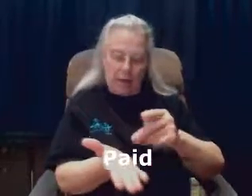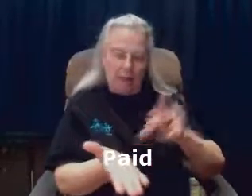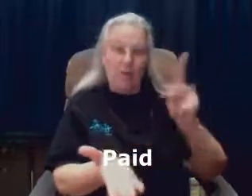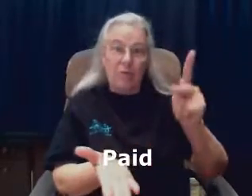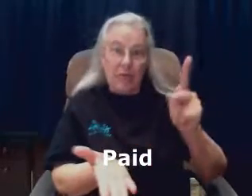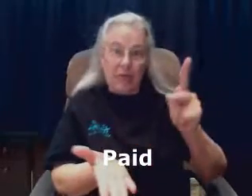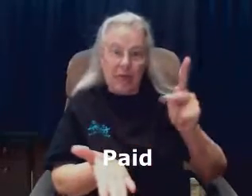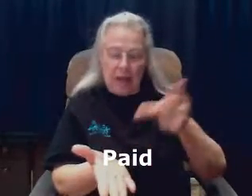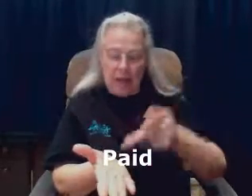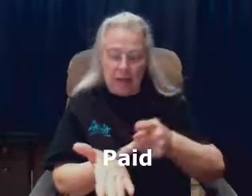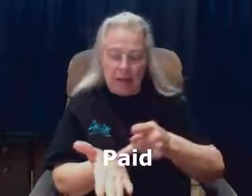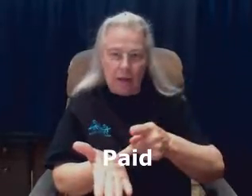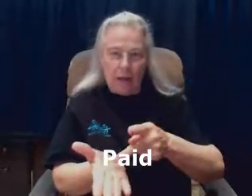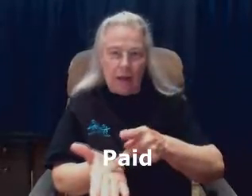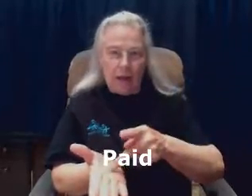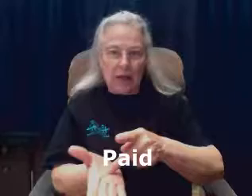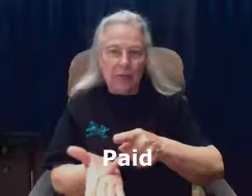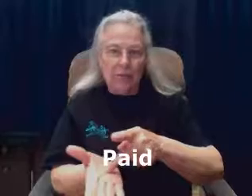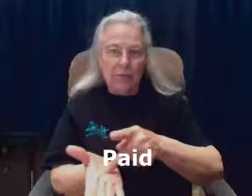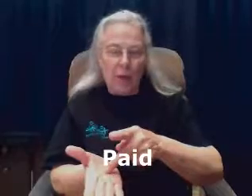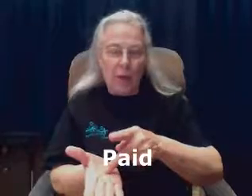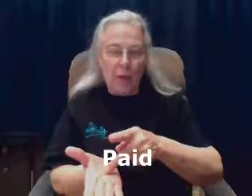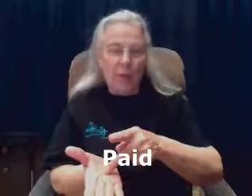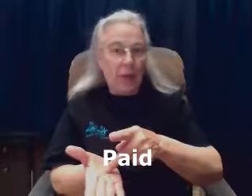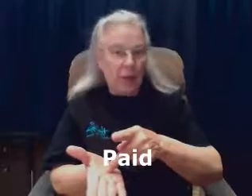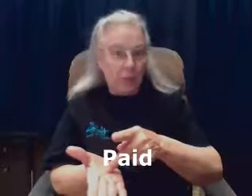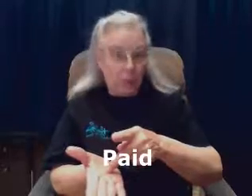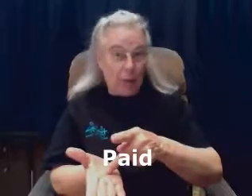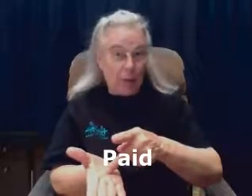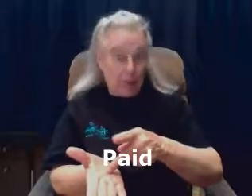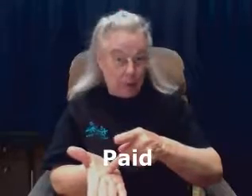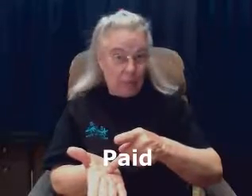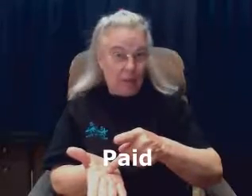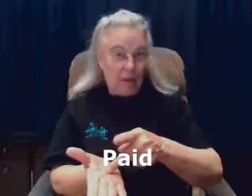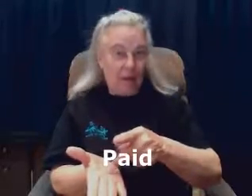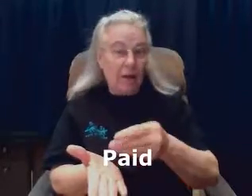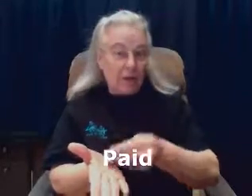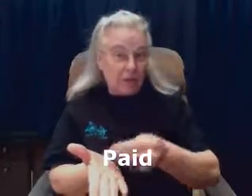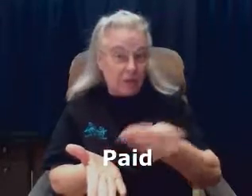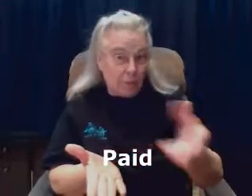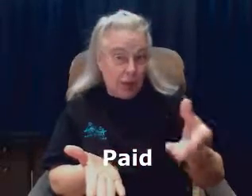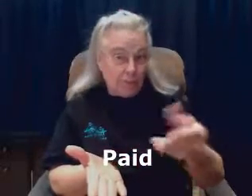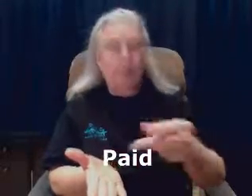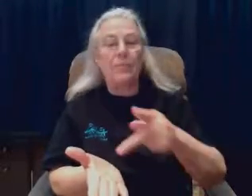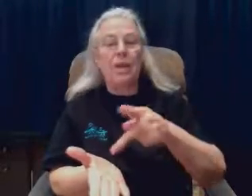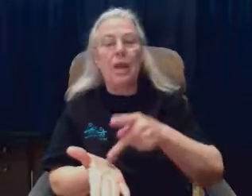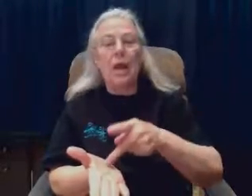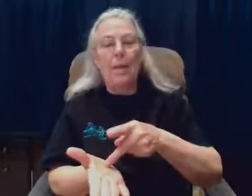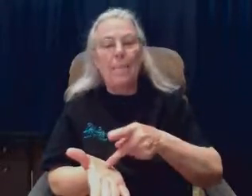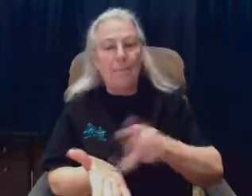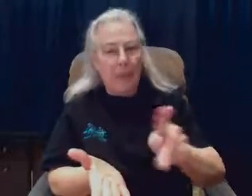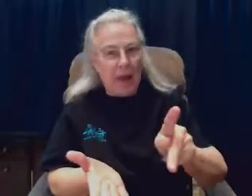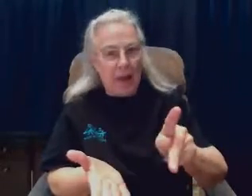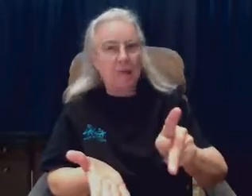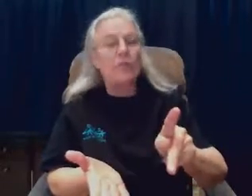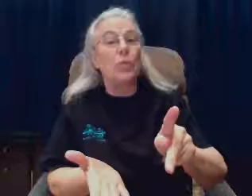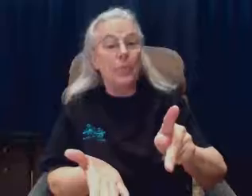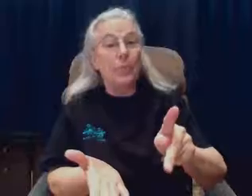The P hand into the palm, and you remember the, the, to buy something. Paid is with the